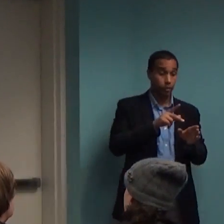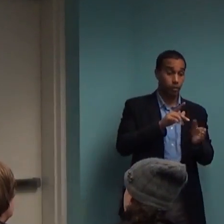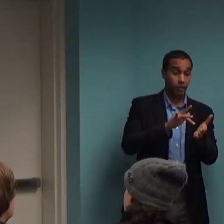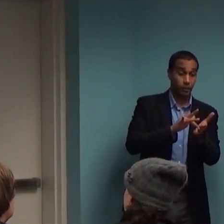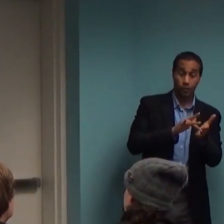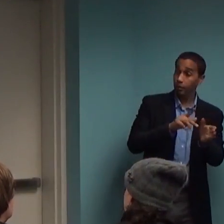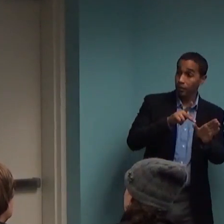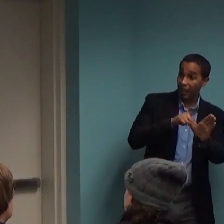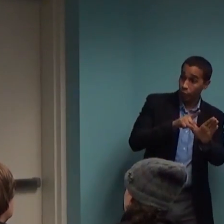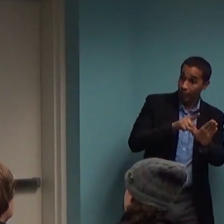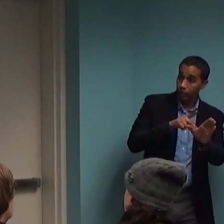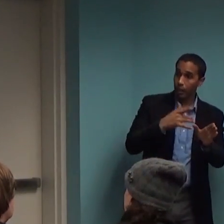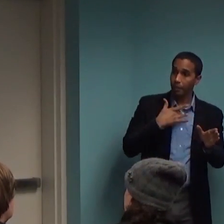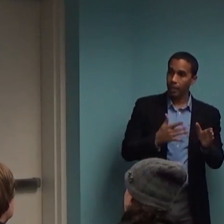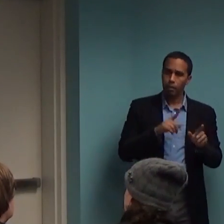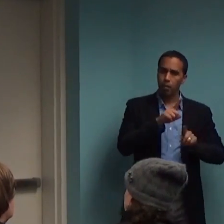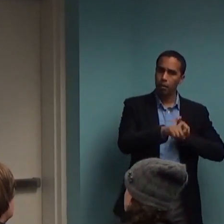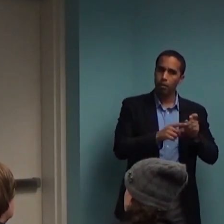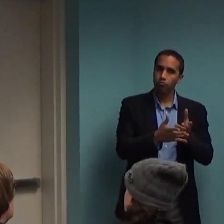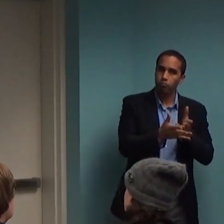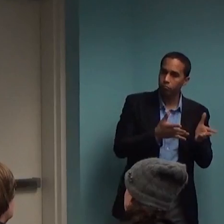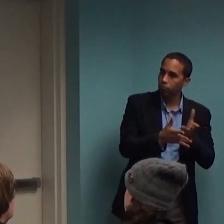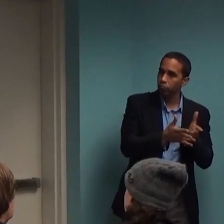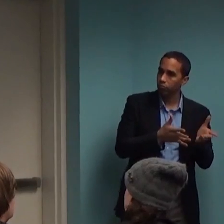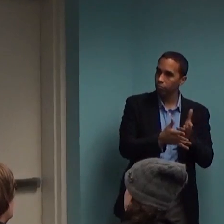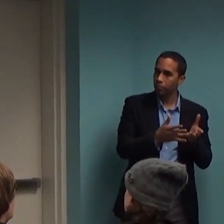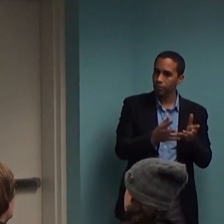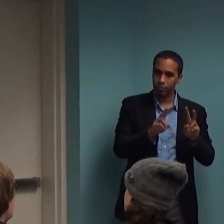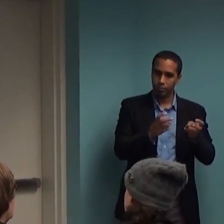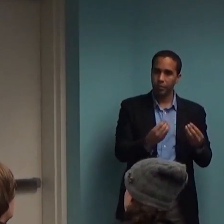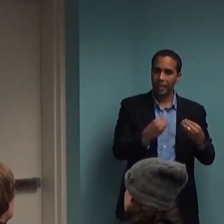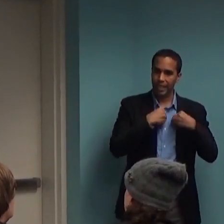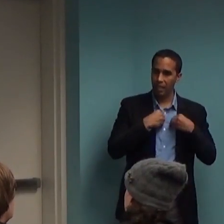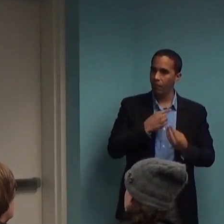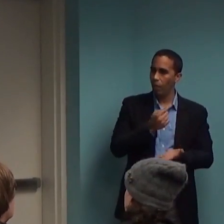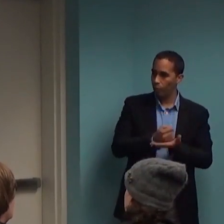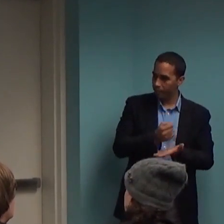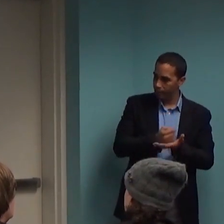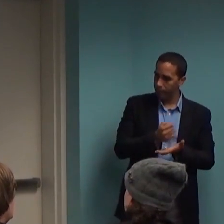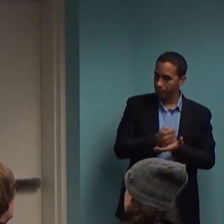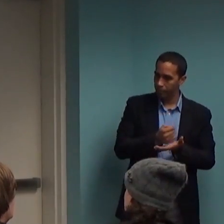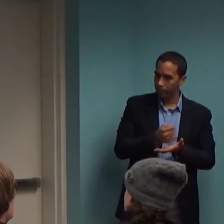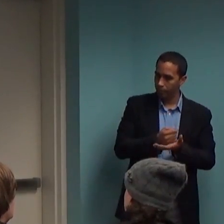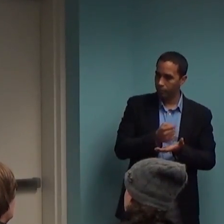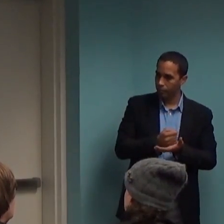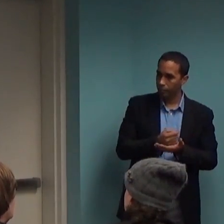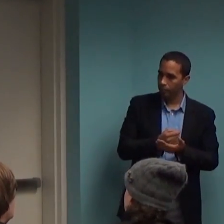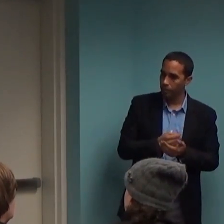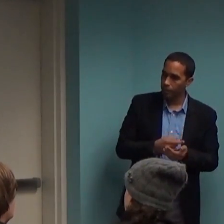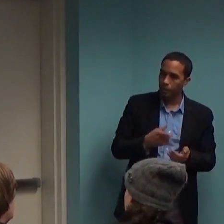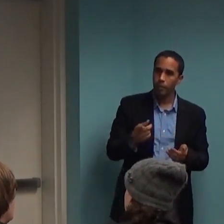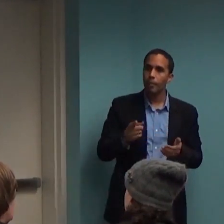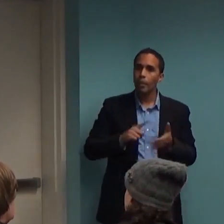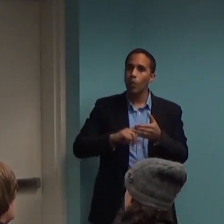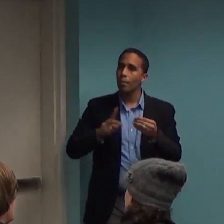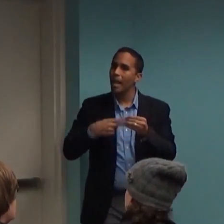of talk about the degree that people accurately guess which condition their patient was in when there's a double-blind. Is that